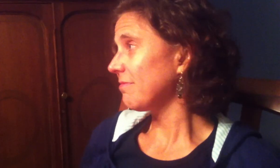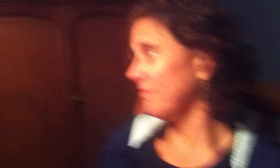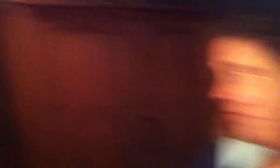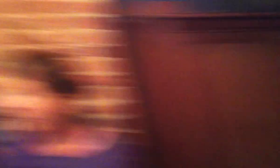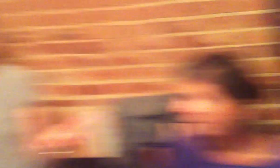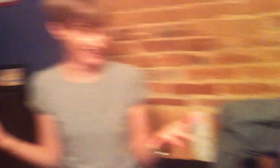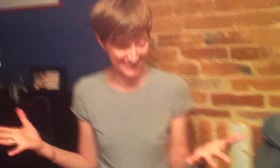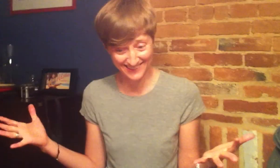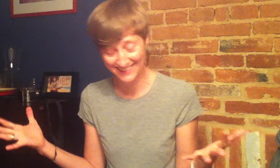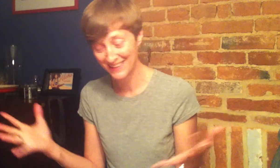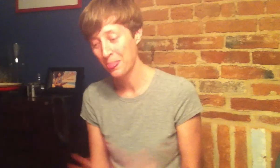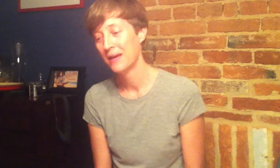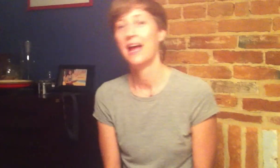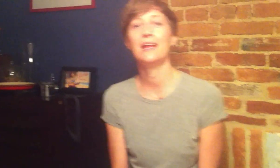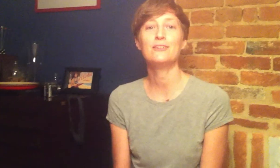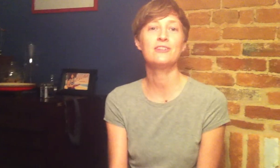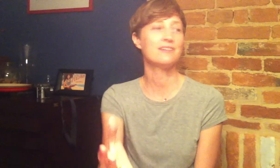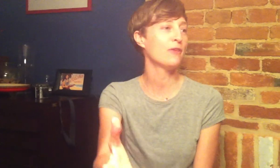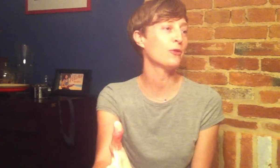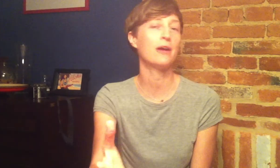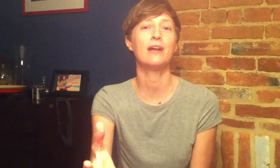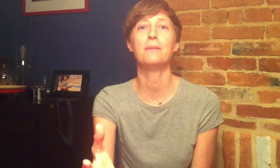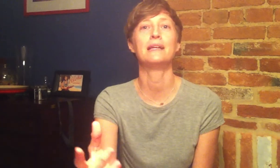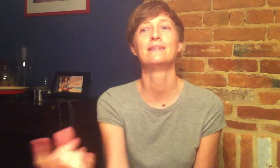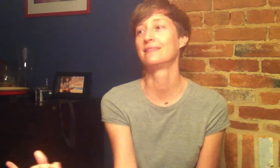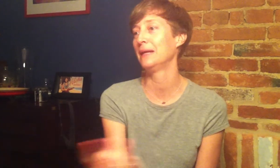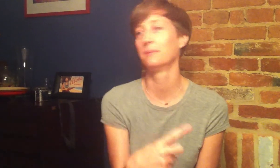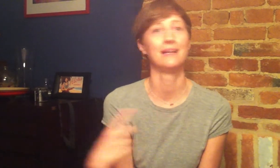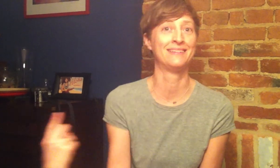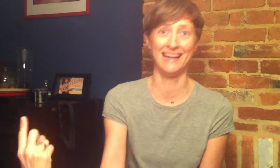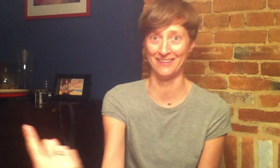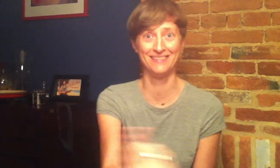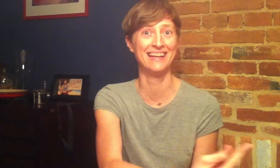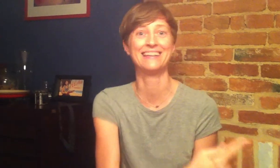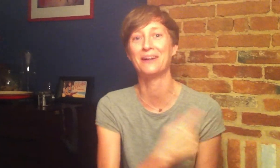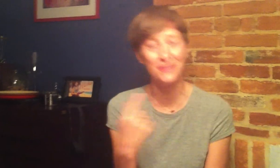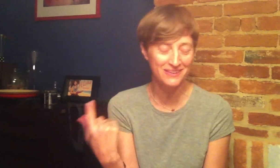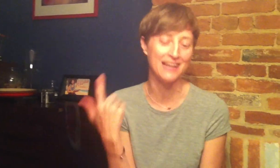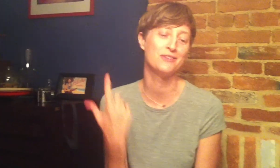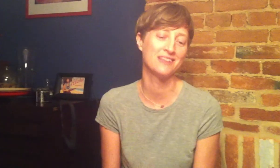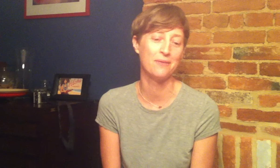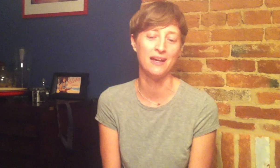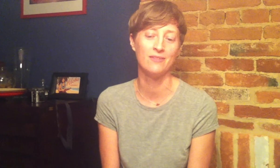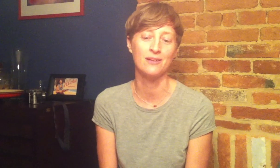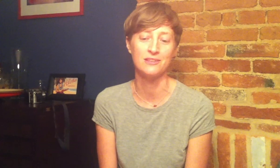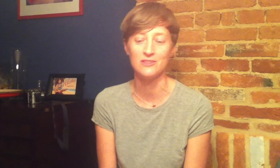lower capacity. Definitely. And I just like to say, for the record, I'm getting the same blank stares and giggles that I usually get when I have this conversation.